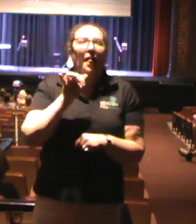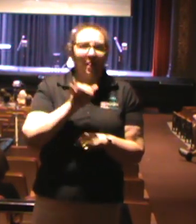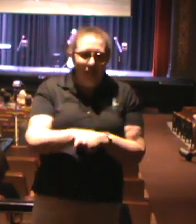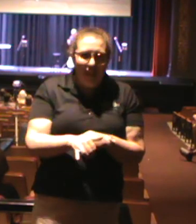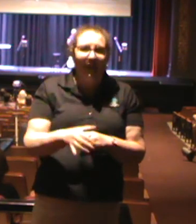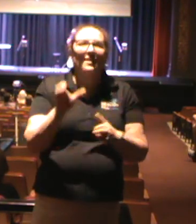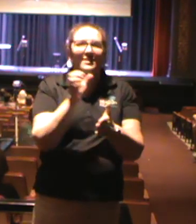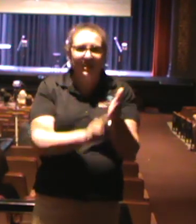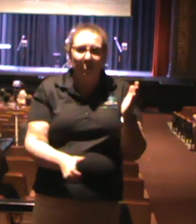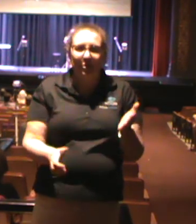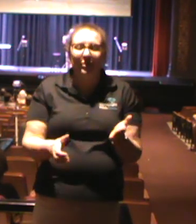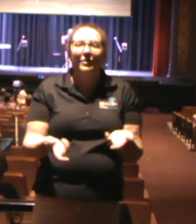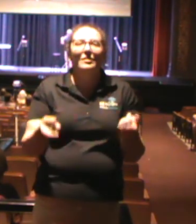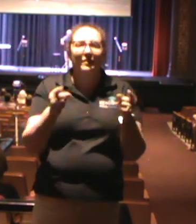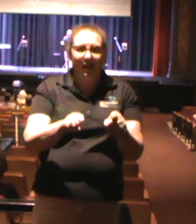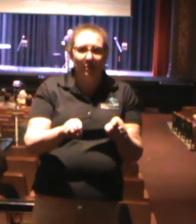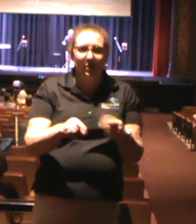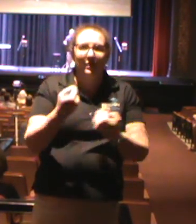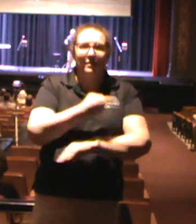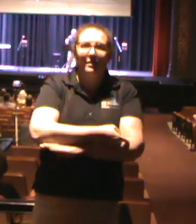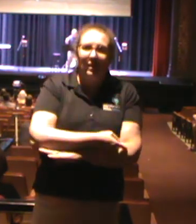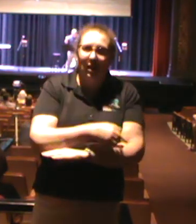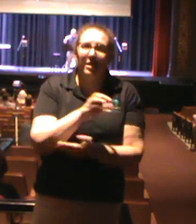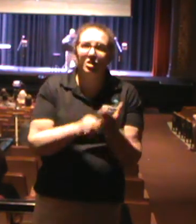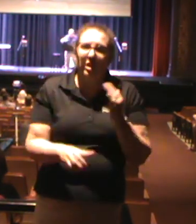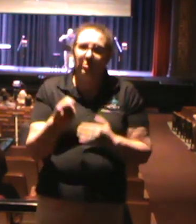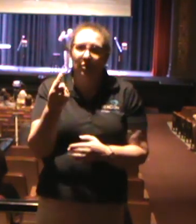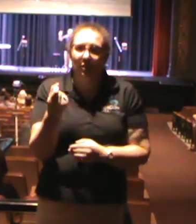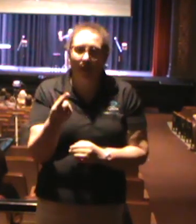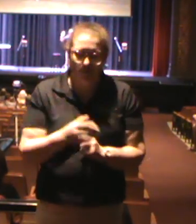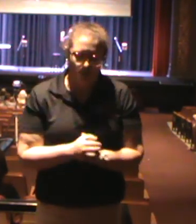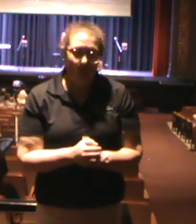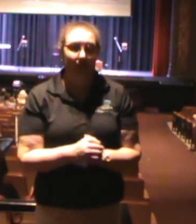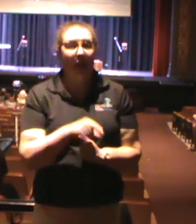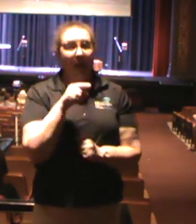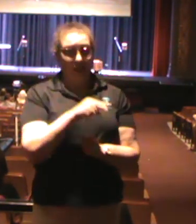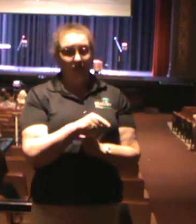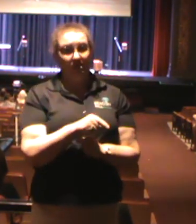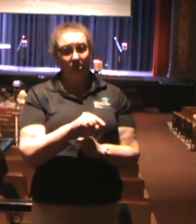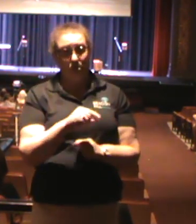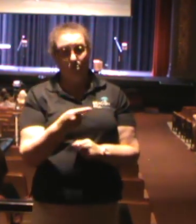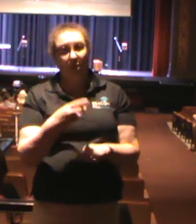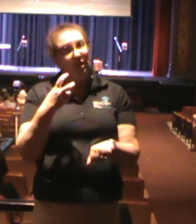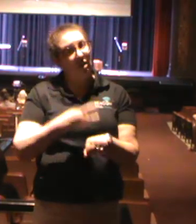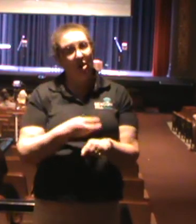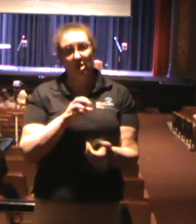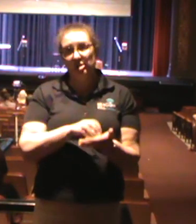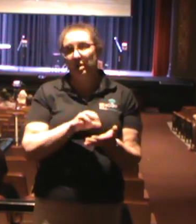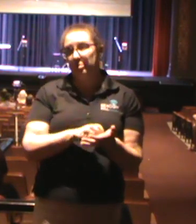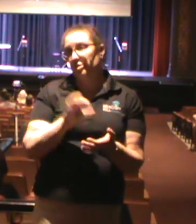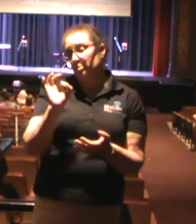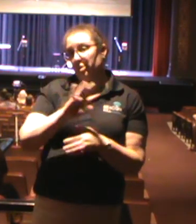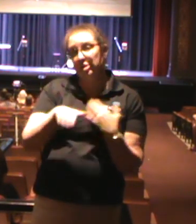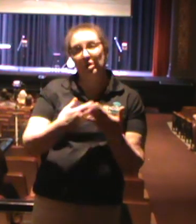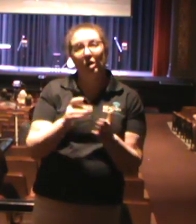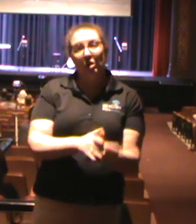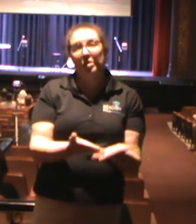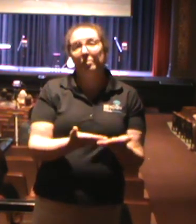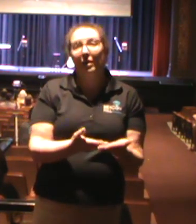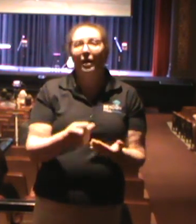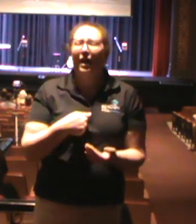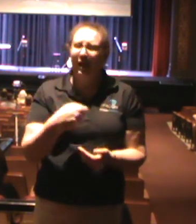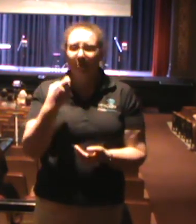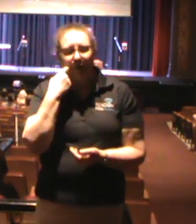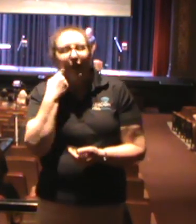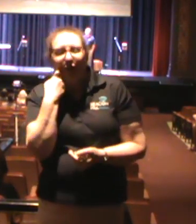chapter today, Romans chapter 11. So this is arguably the toughest chapter to preach in all the Bible. In fact, I would rather